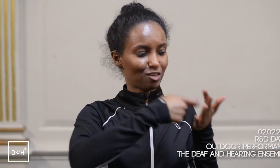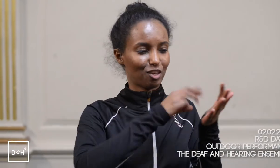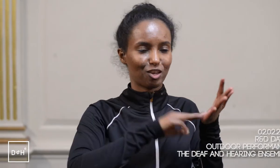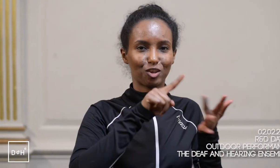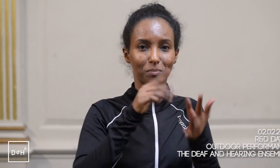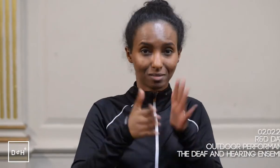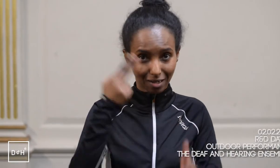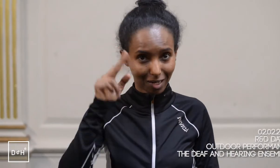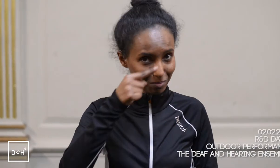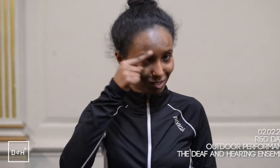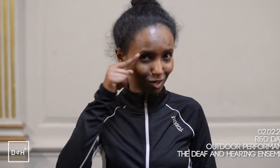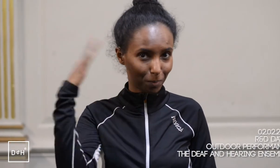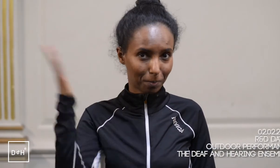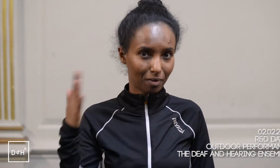Hello my name is Hermie.